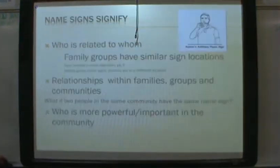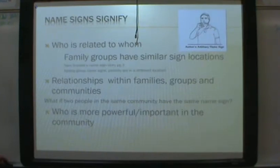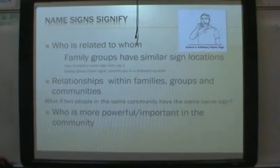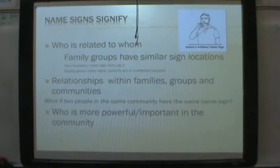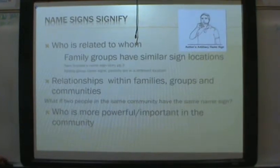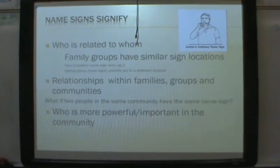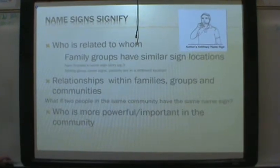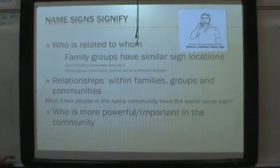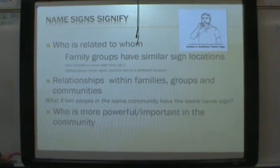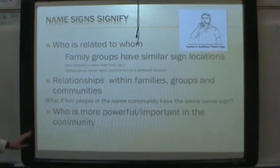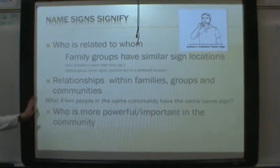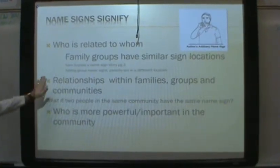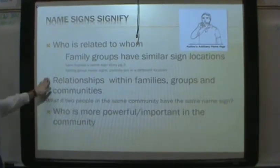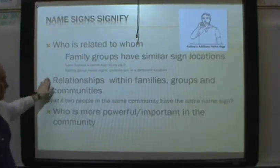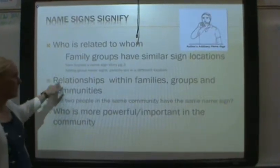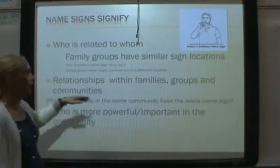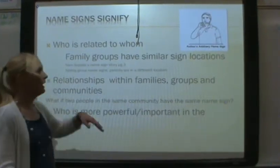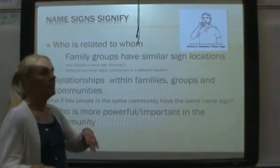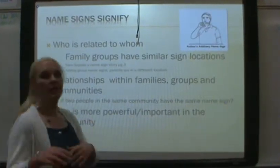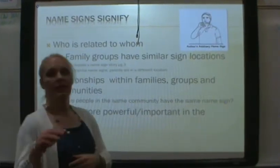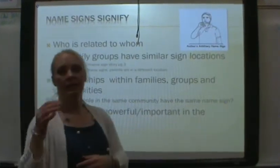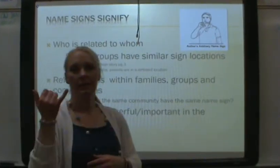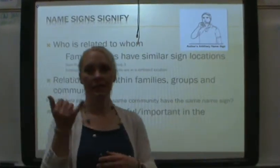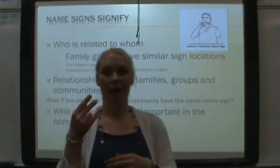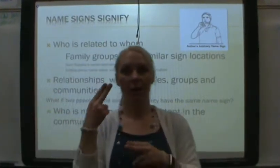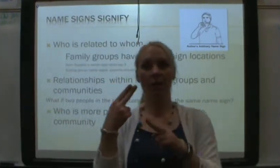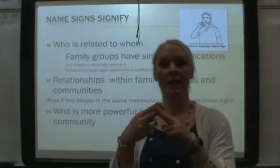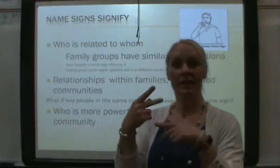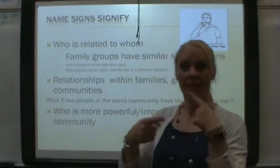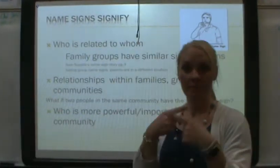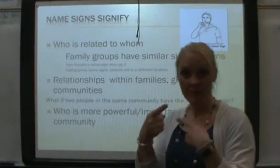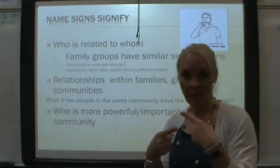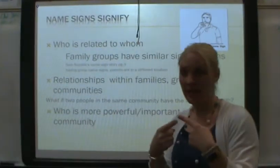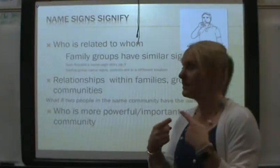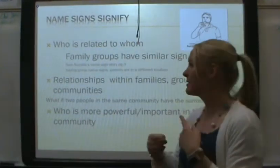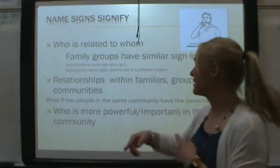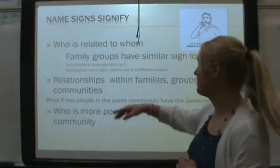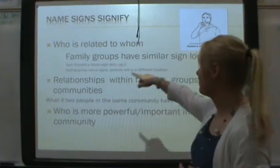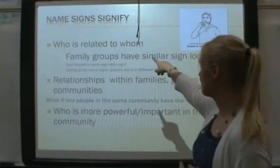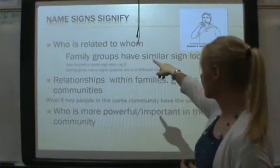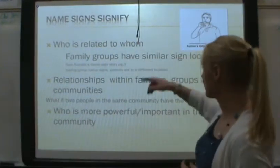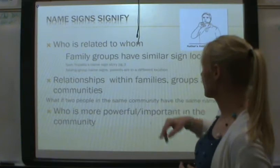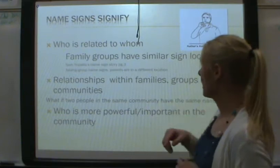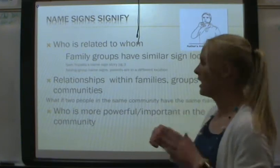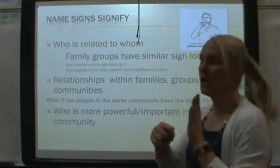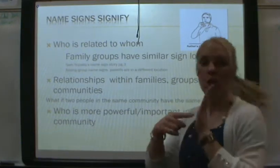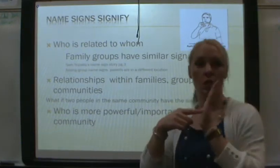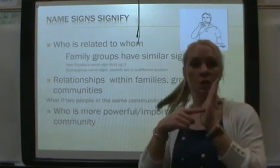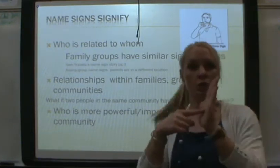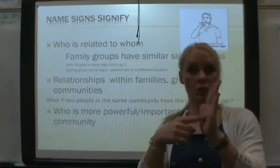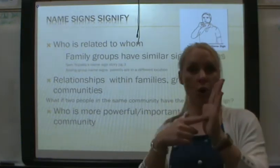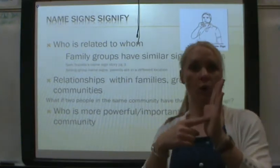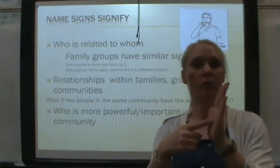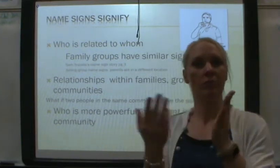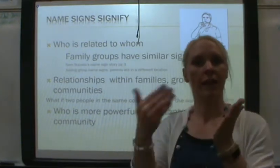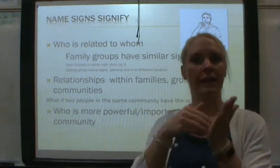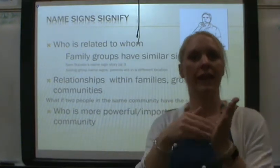Okay. Now, name signs show, again,